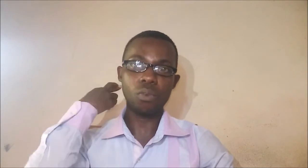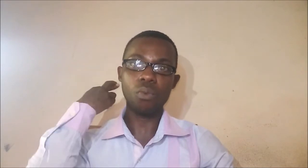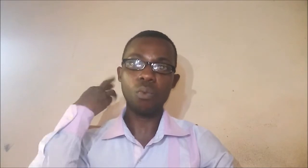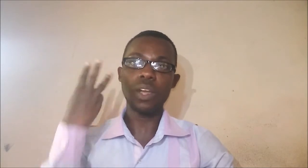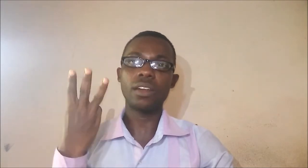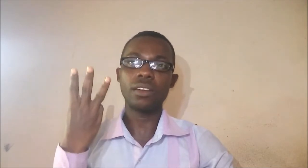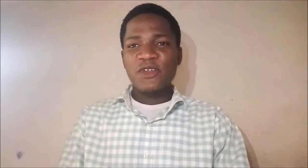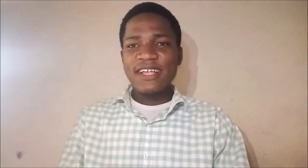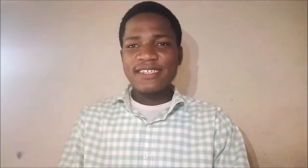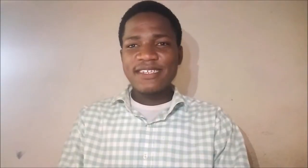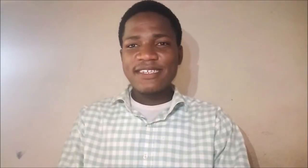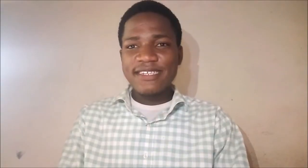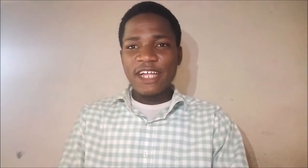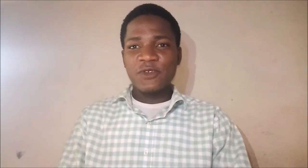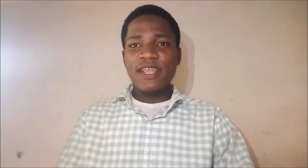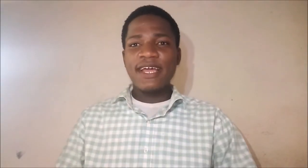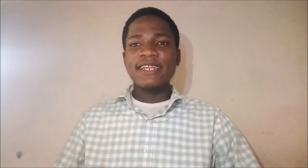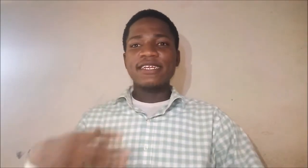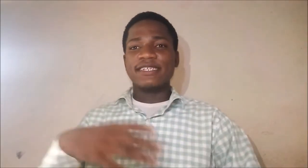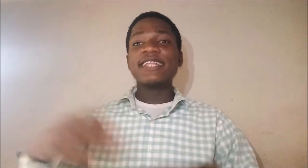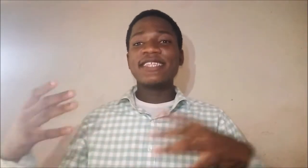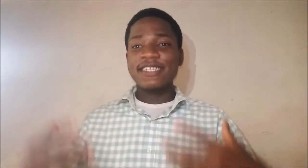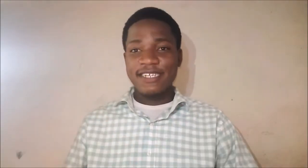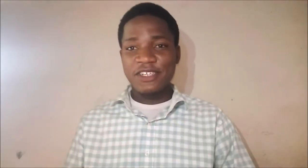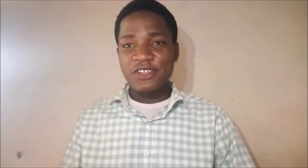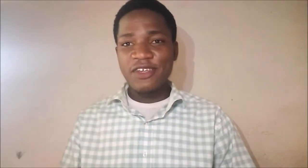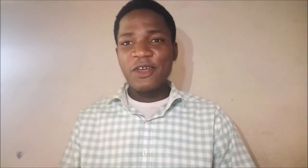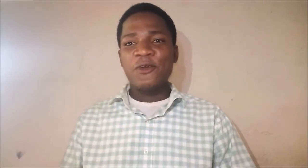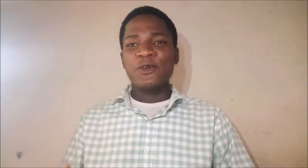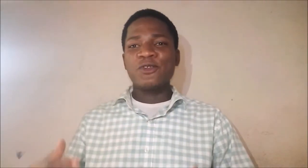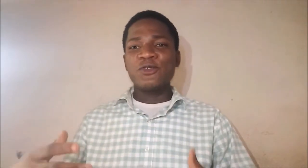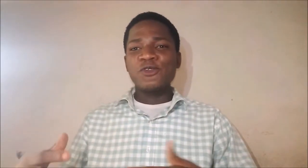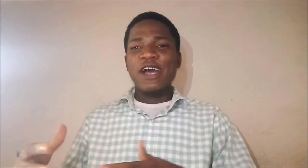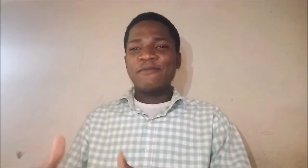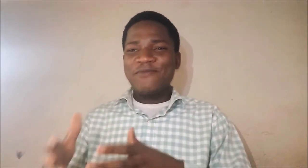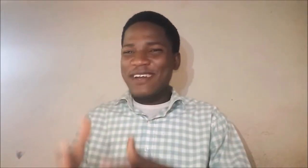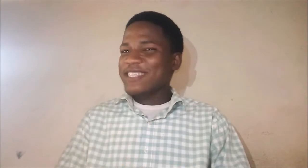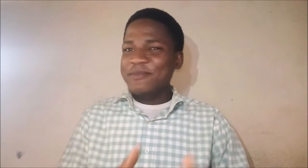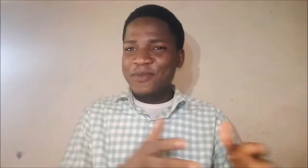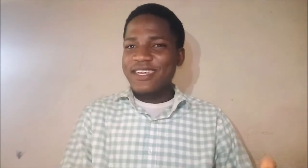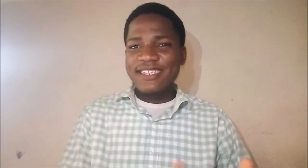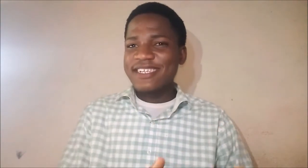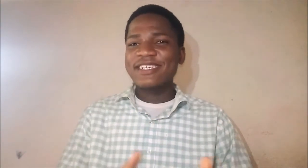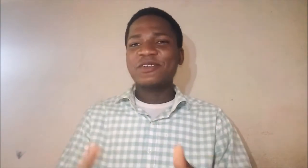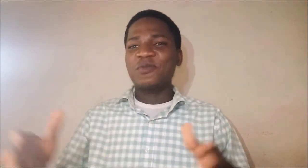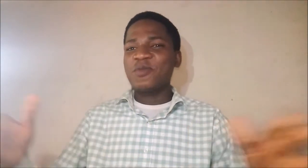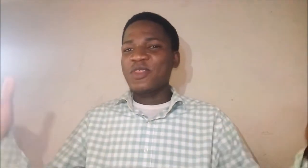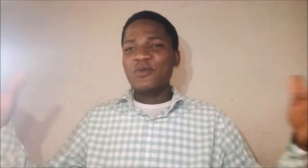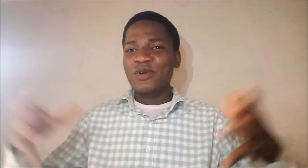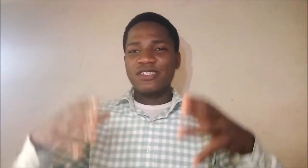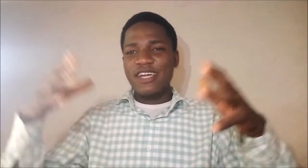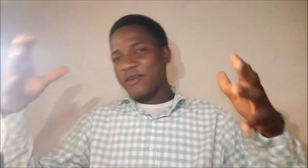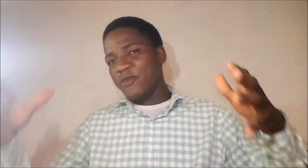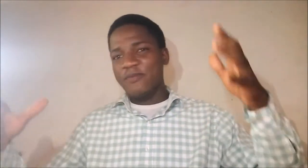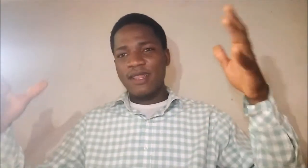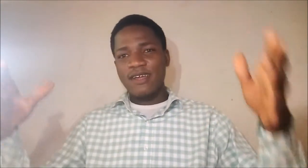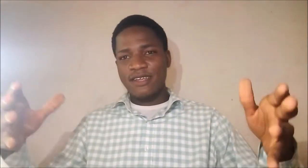WHERE. So let's start to learn sentences. We're going to do very simple sentences with the words that we've been learning